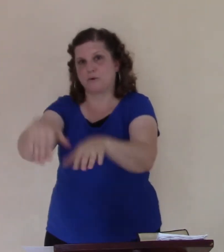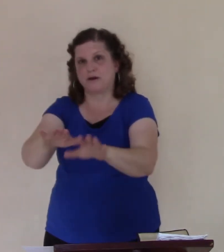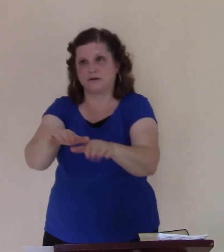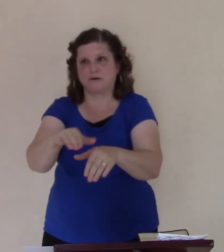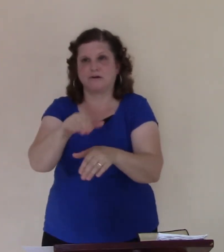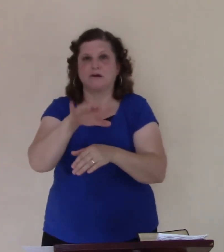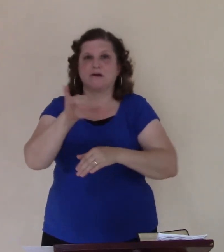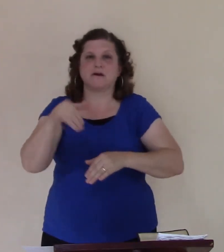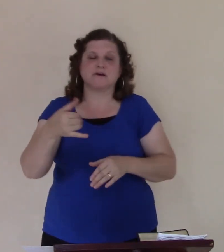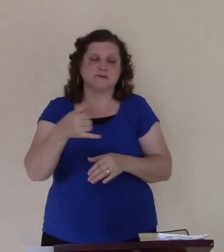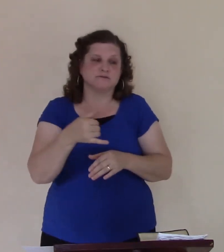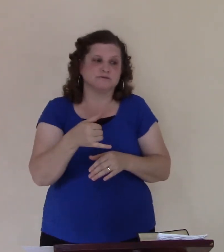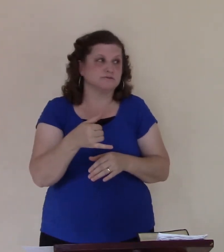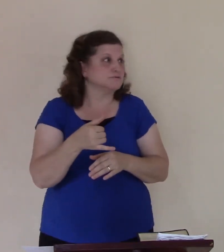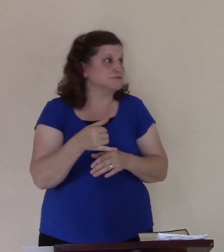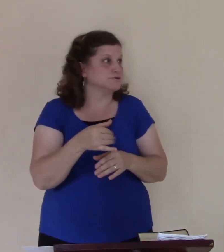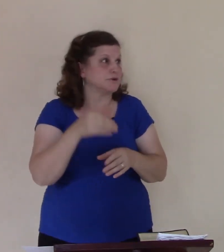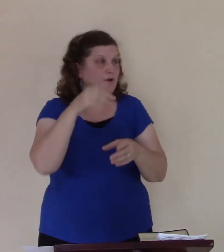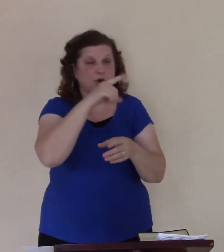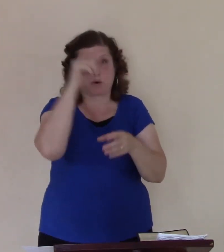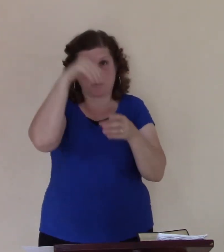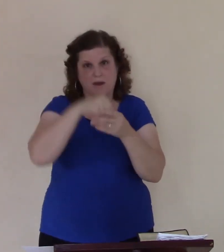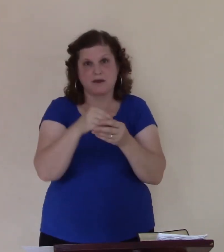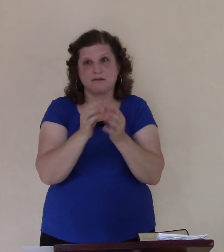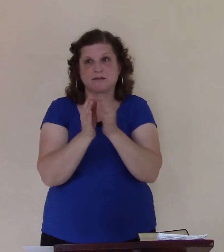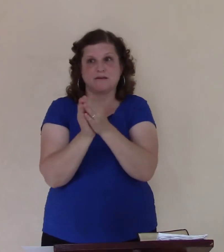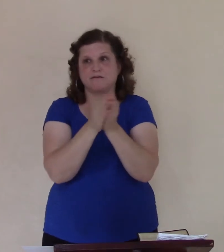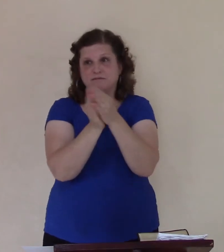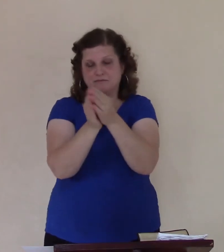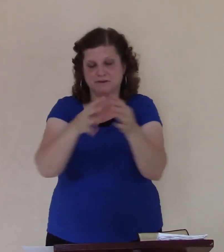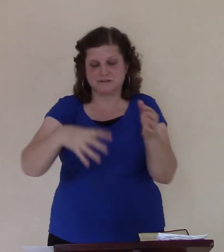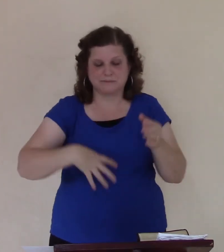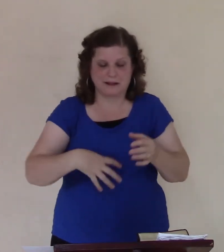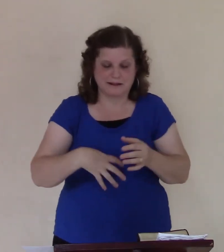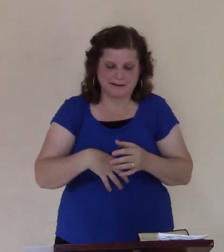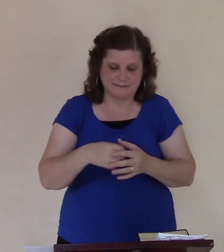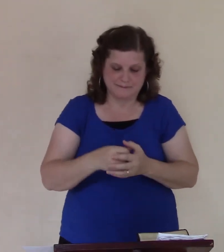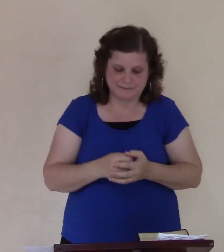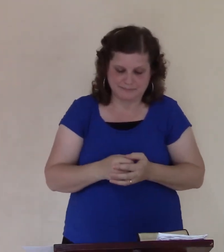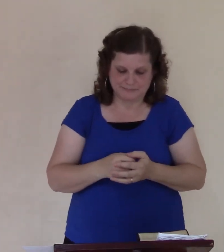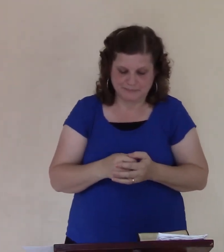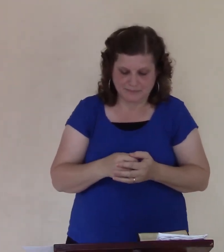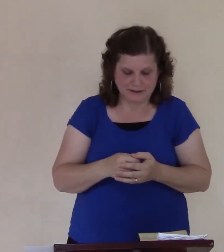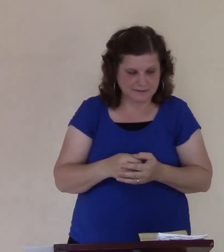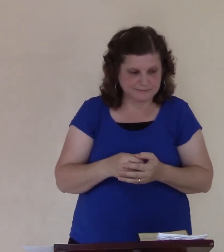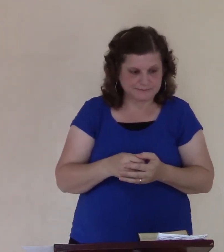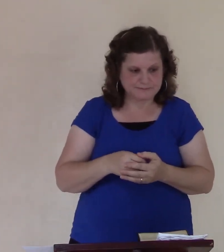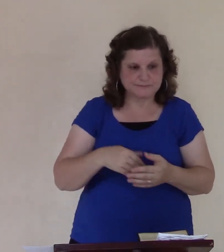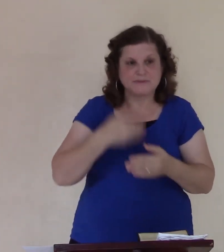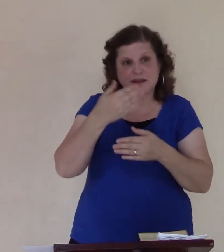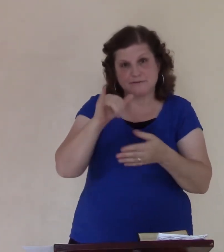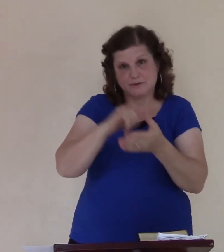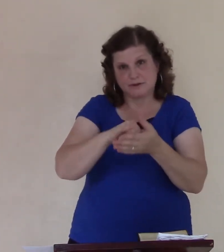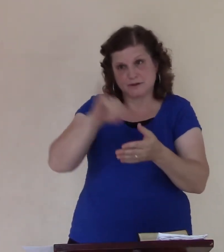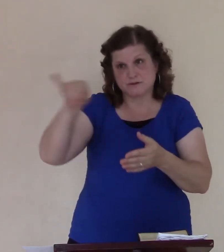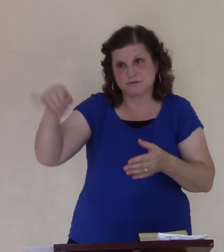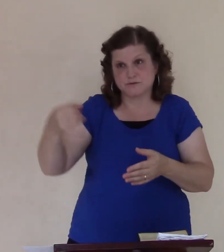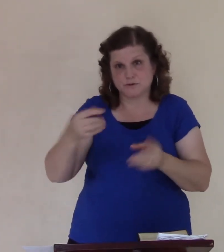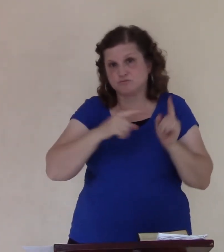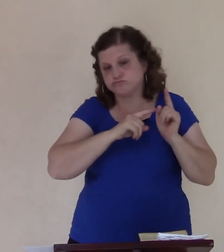he's not happy. Five thousand dollars, church wanted to leave him, he's not happy. So now, he's going to go out to the